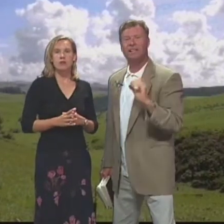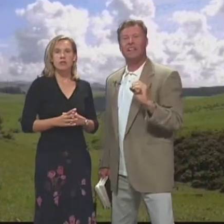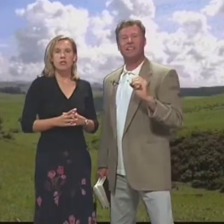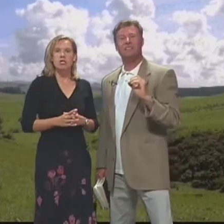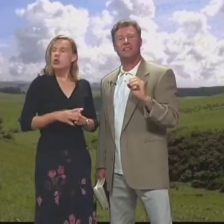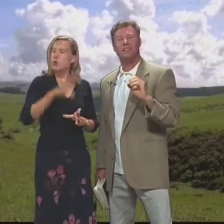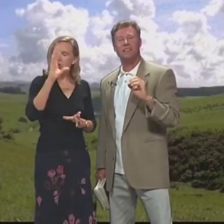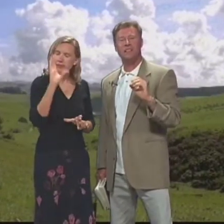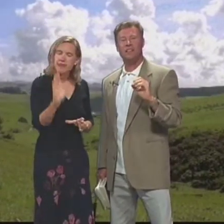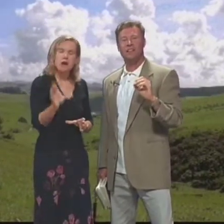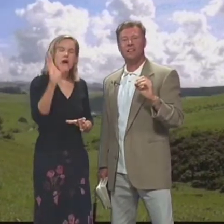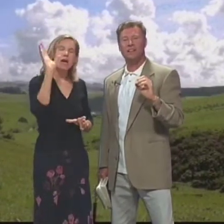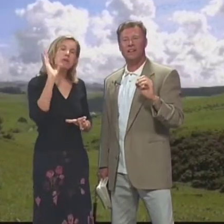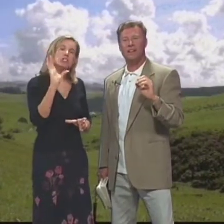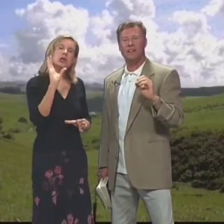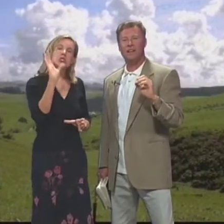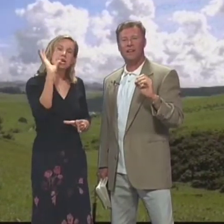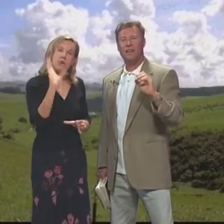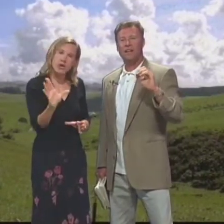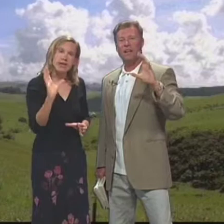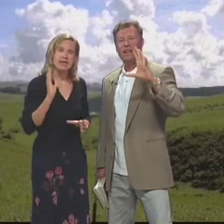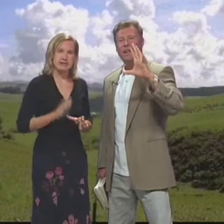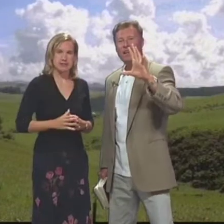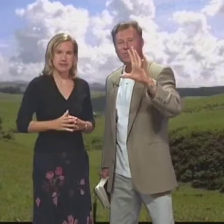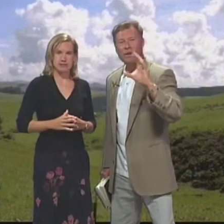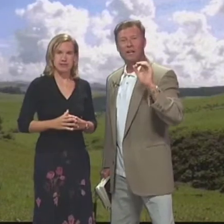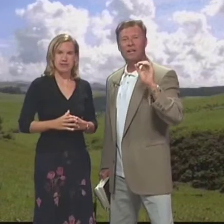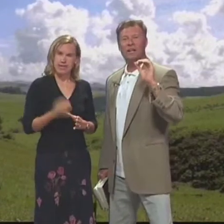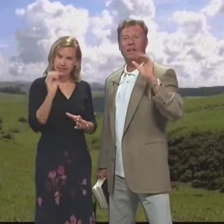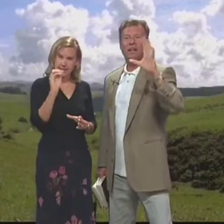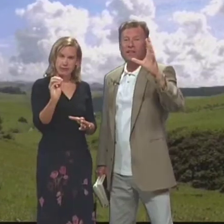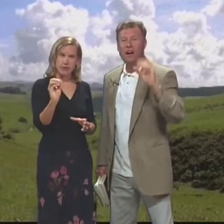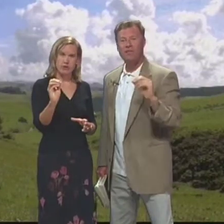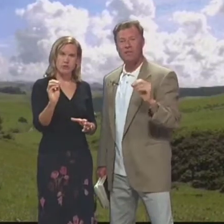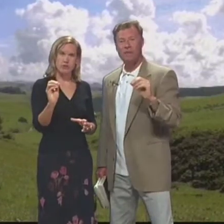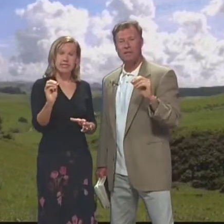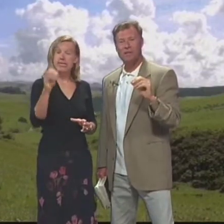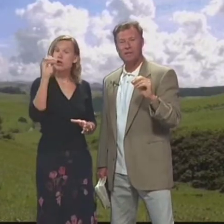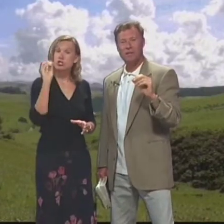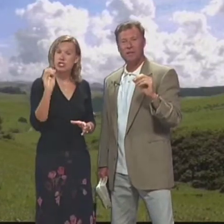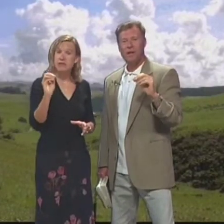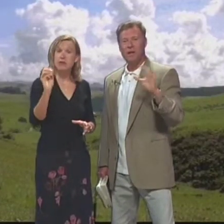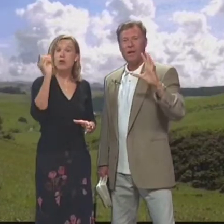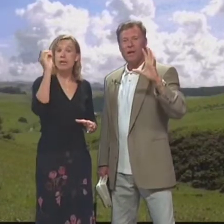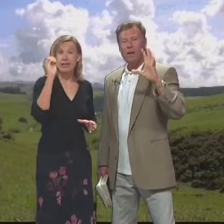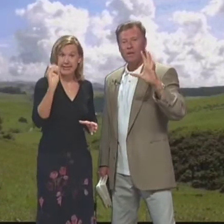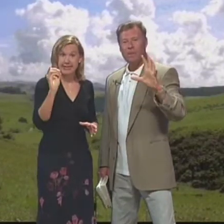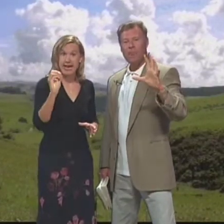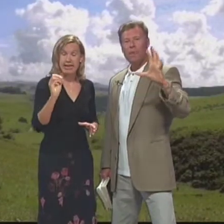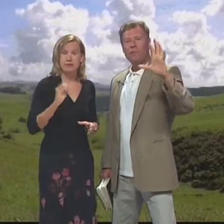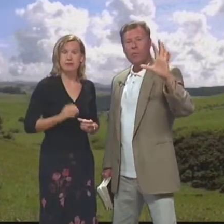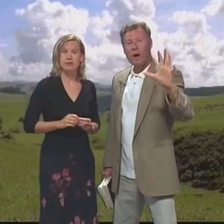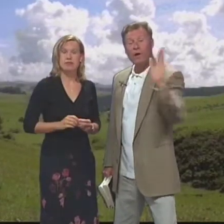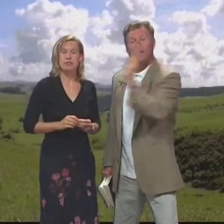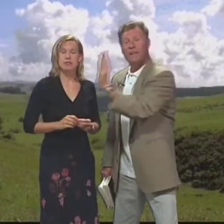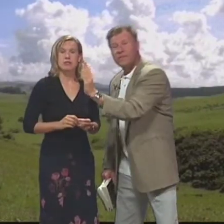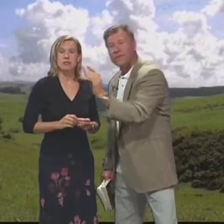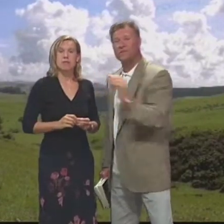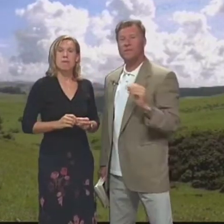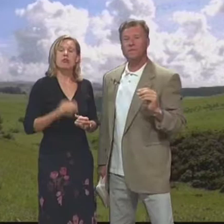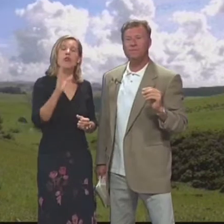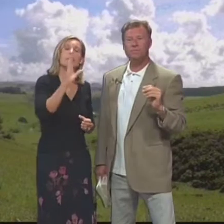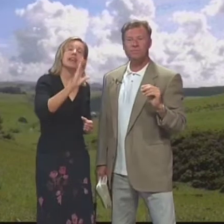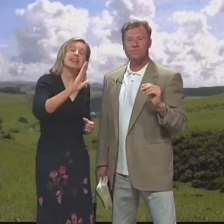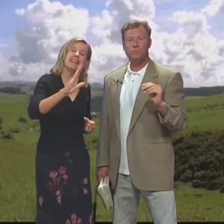you There's a lot of good things Como les digo Hay muchas cosas buenas In the book En este libro En concept Y el concepto Que trae But where it